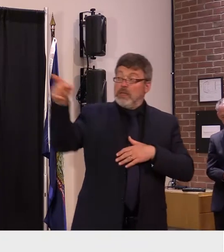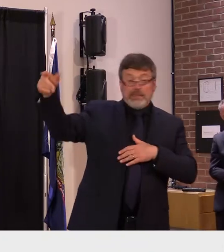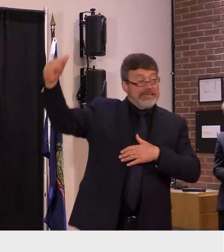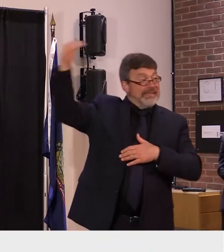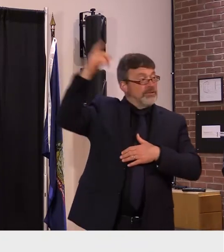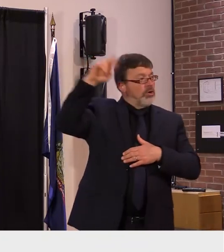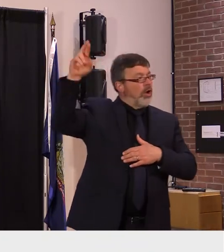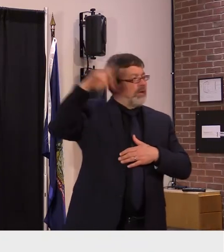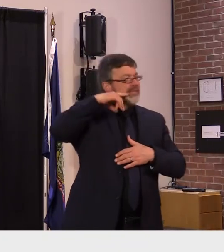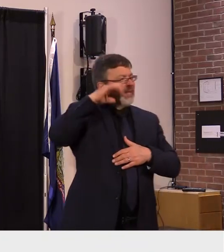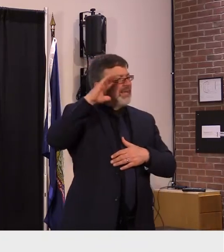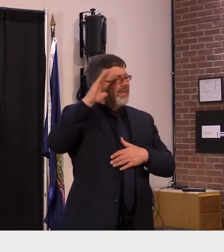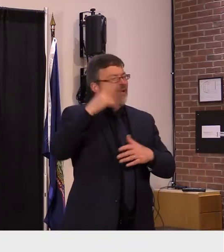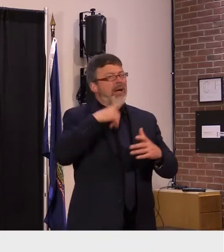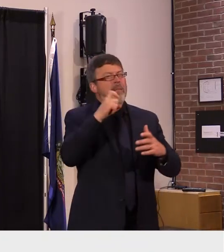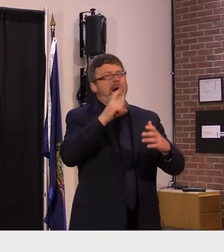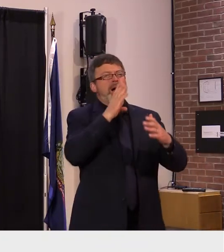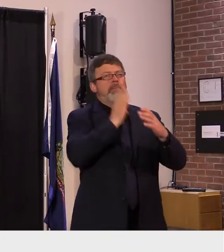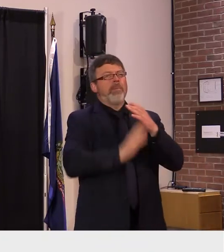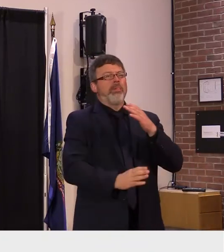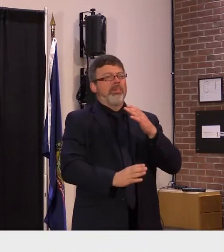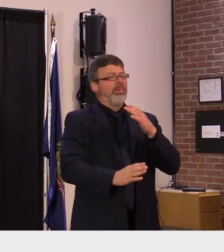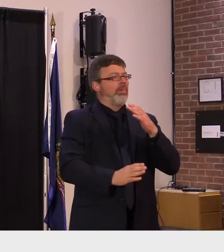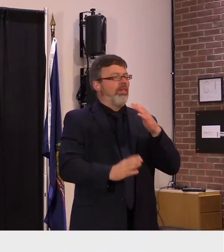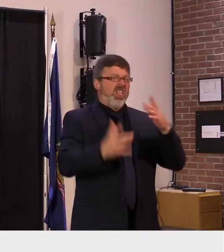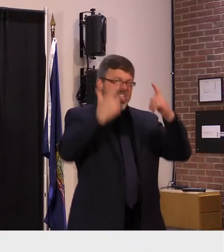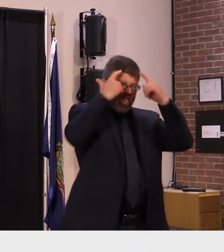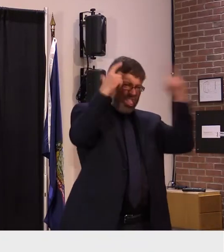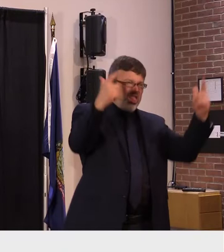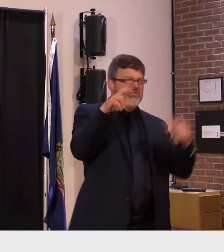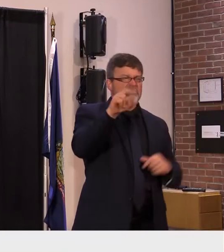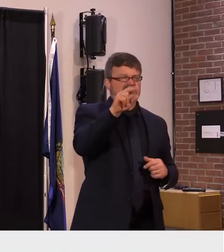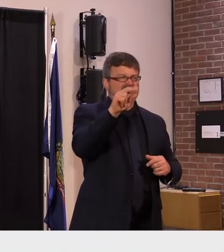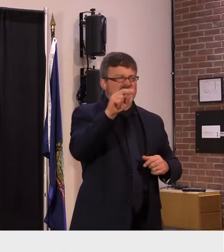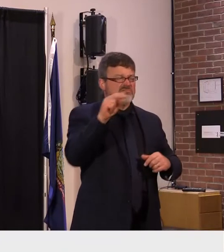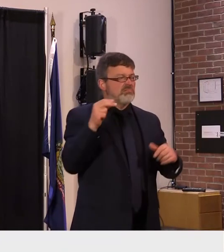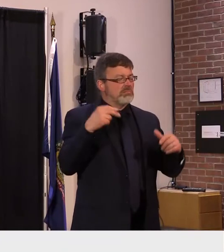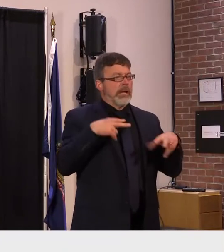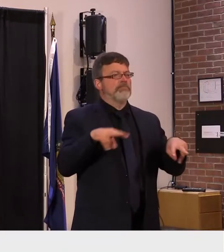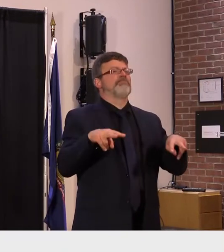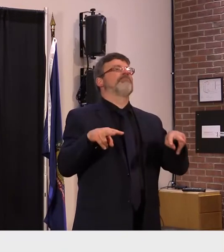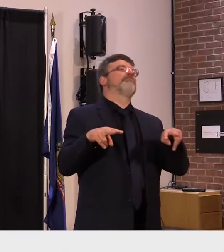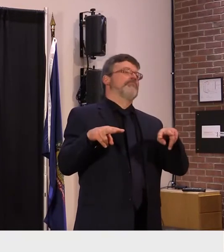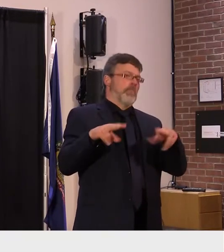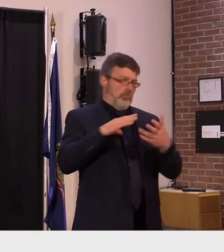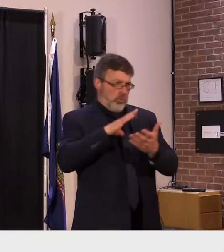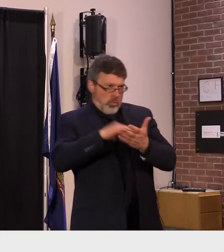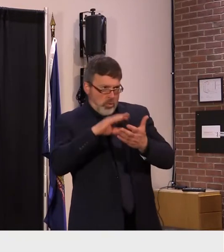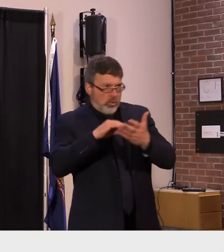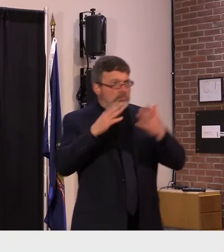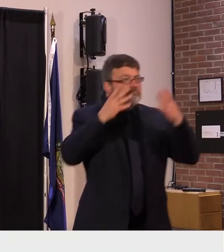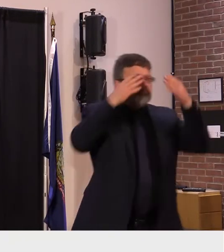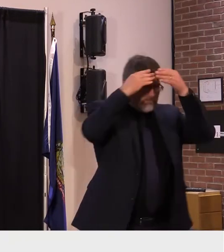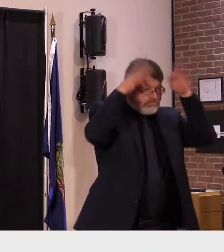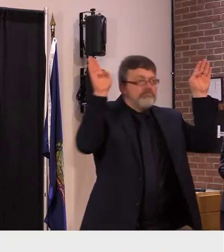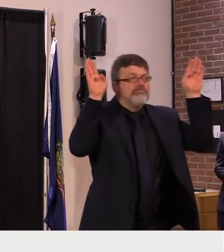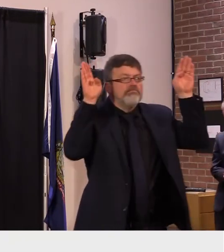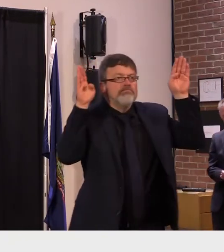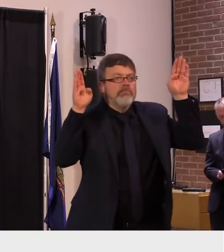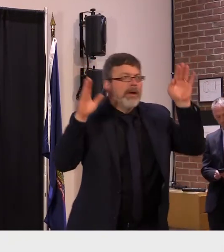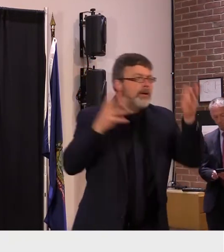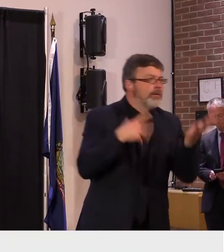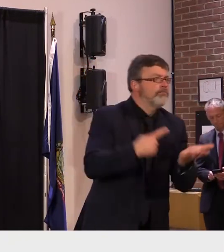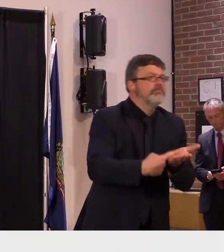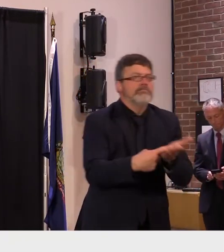face of the virus and i think um reflecting on like today's summary of recovery this is the third time we've tried to pivot the